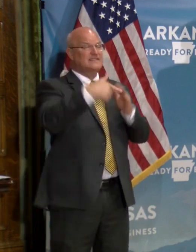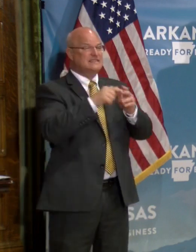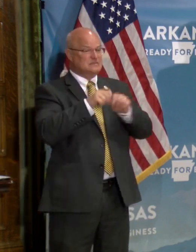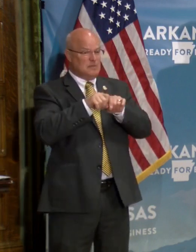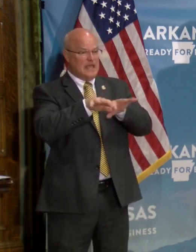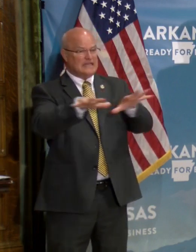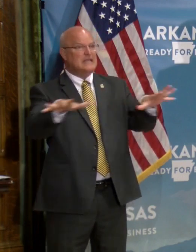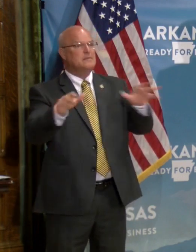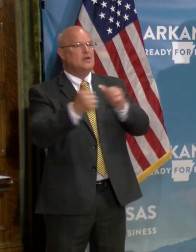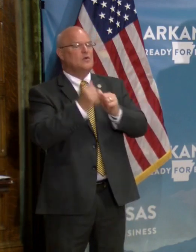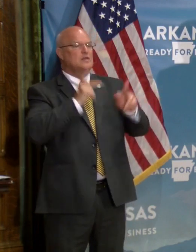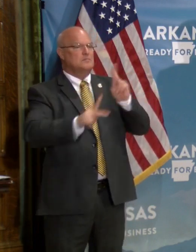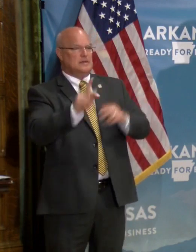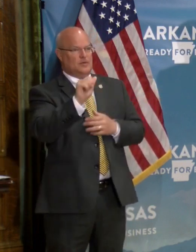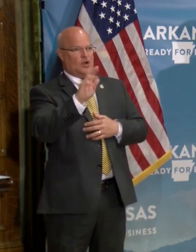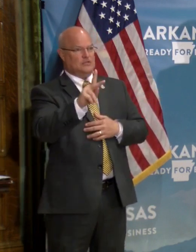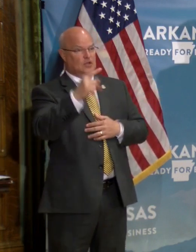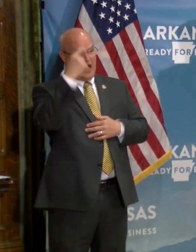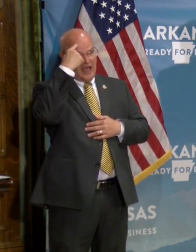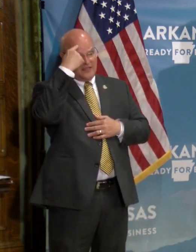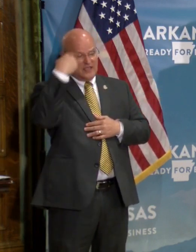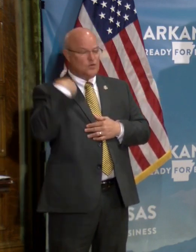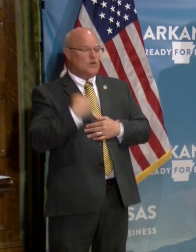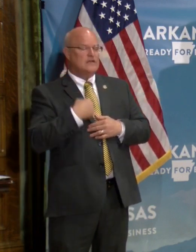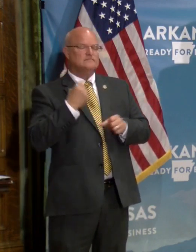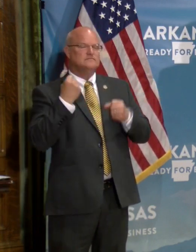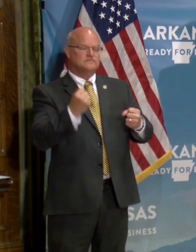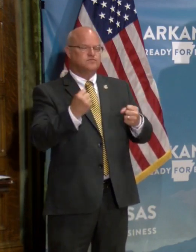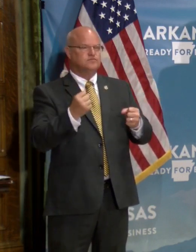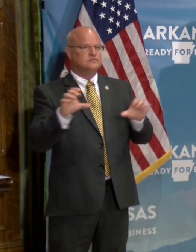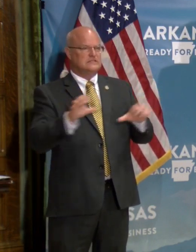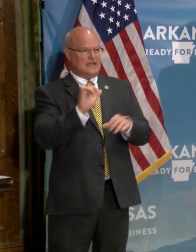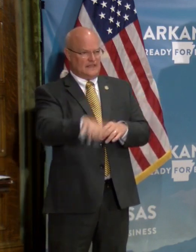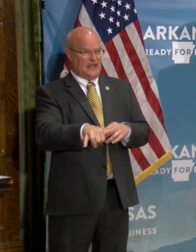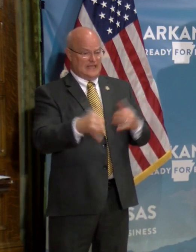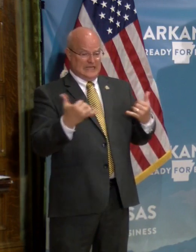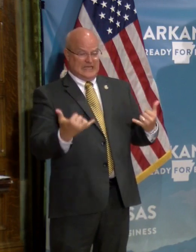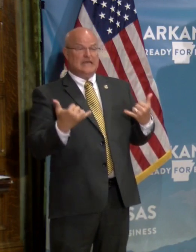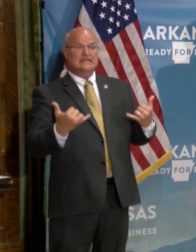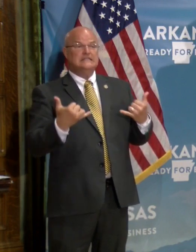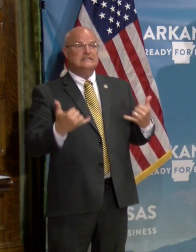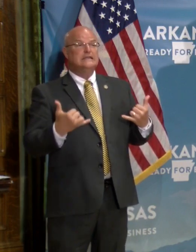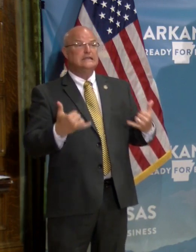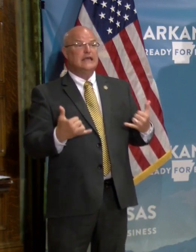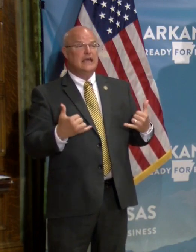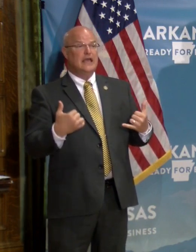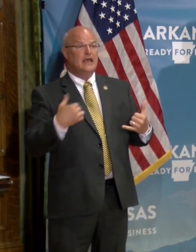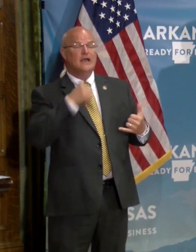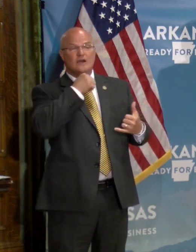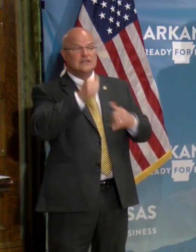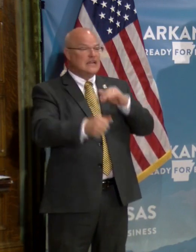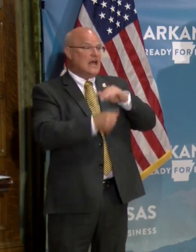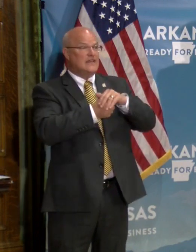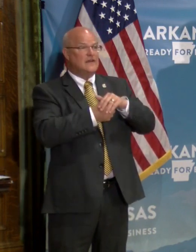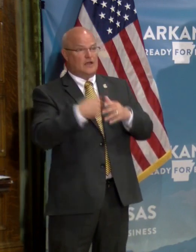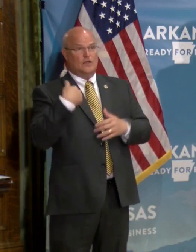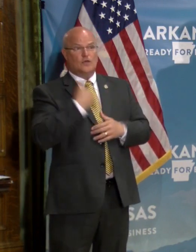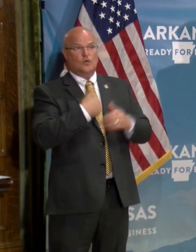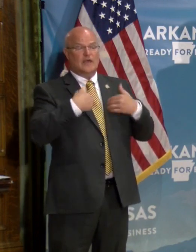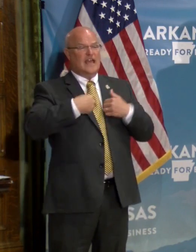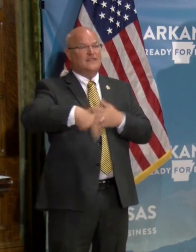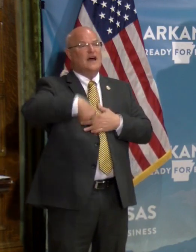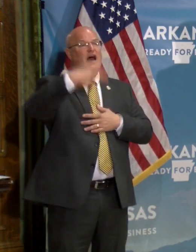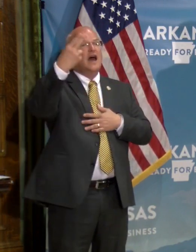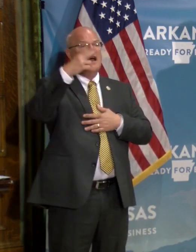with everybody in Arkansas. I think we have faithfully done that. Uh, and today, uh, we didn't hide the fact that we had